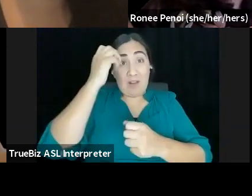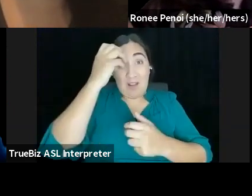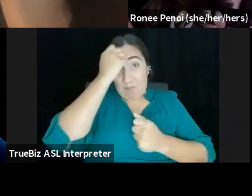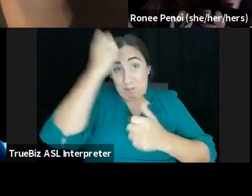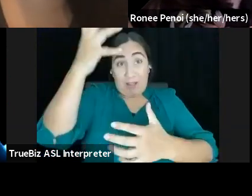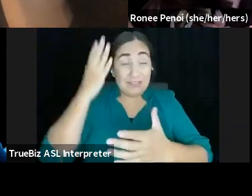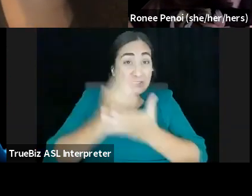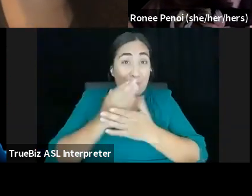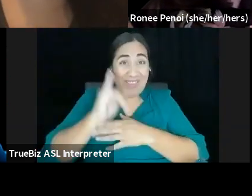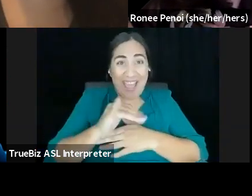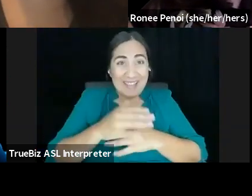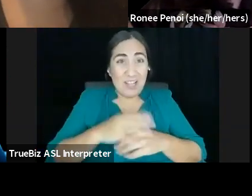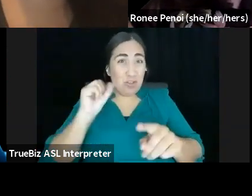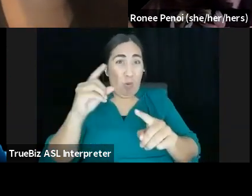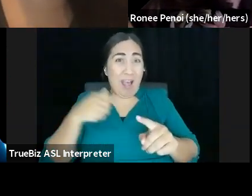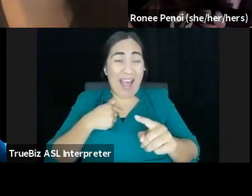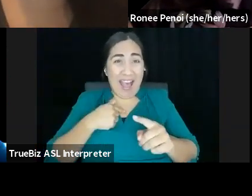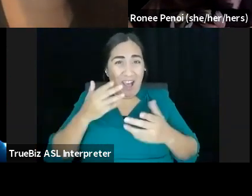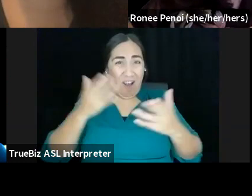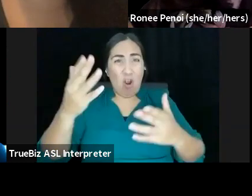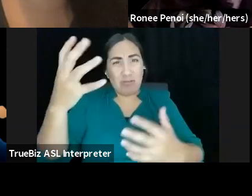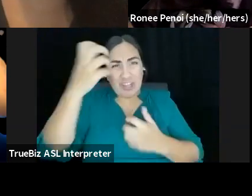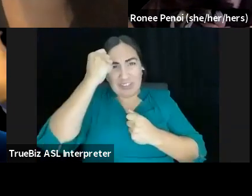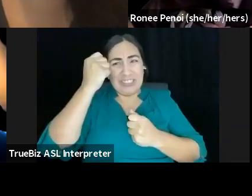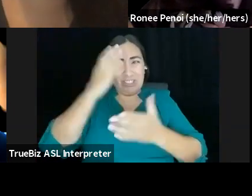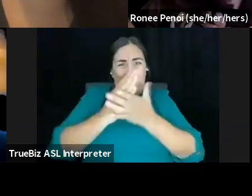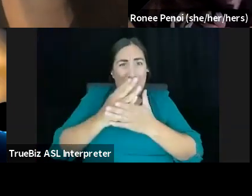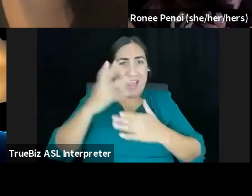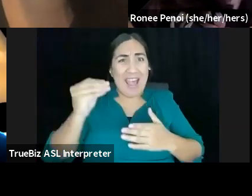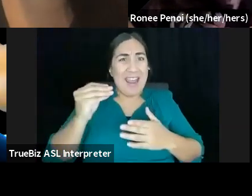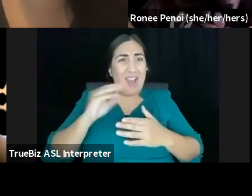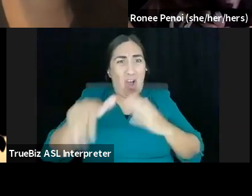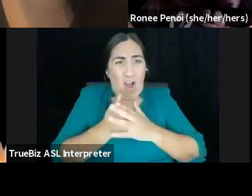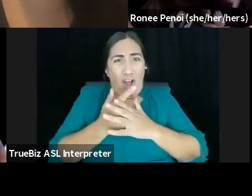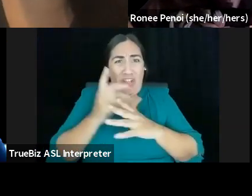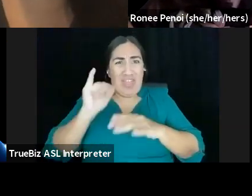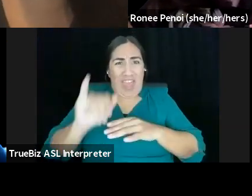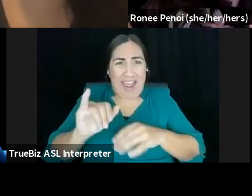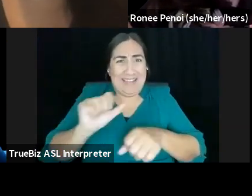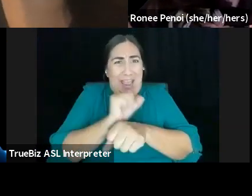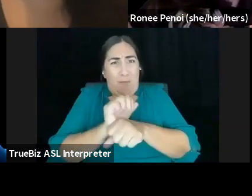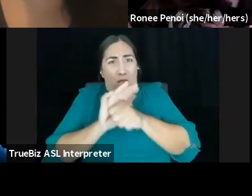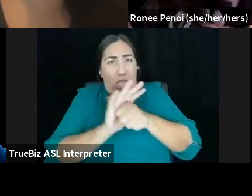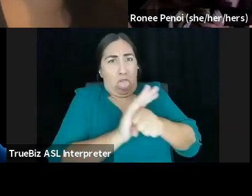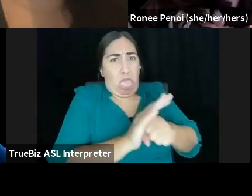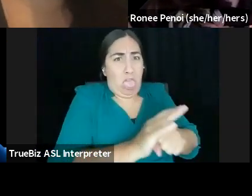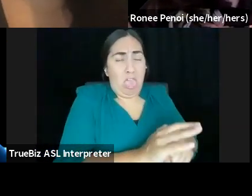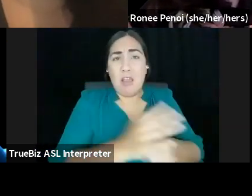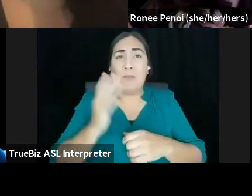I just offer that as, as, a way of like summing up a little bit, what just transition is about, but I have by no